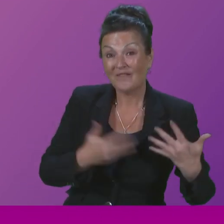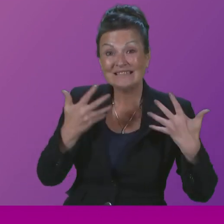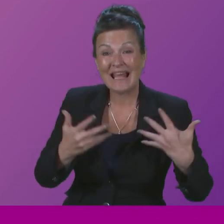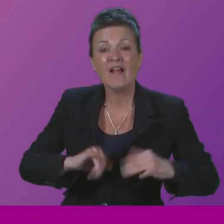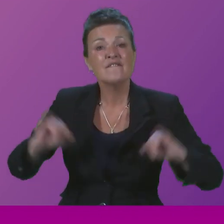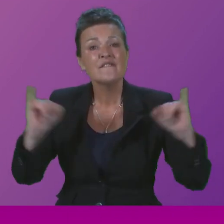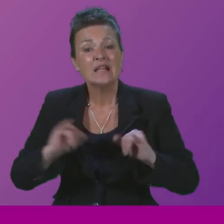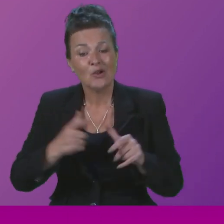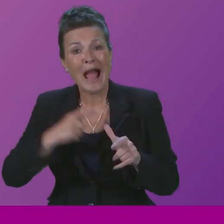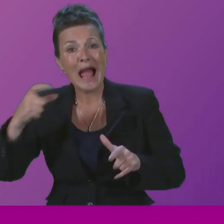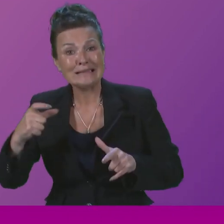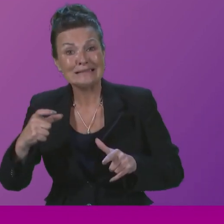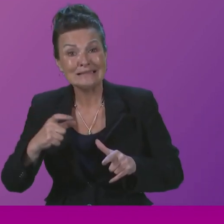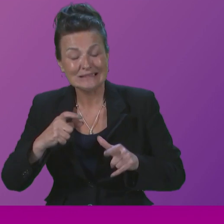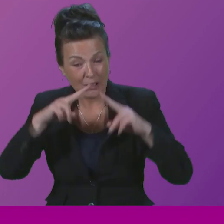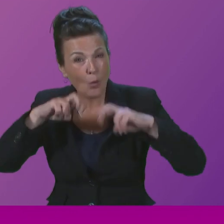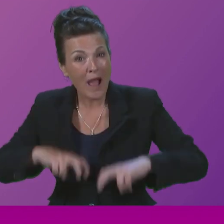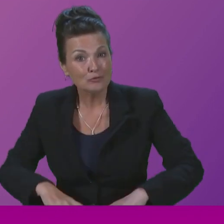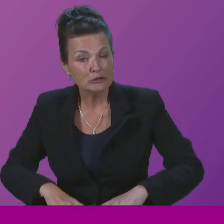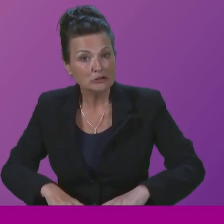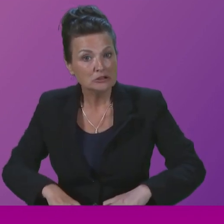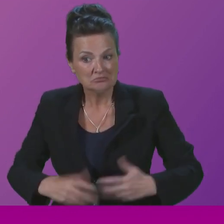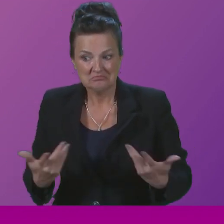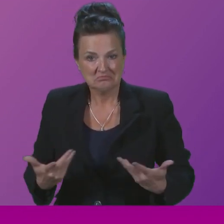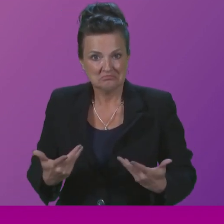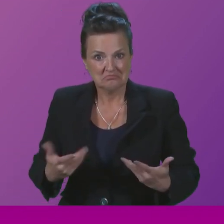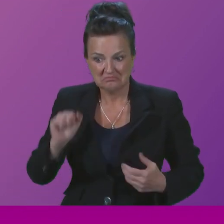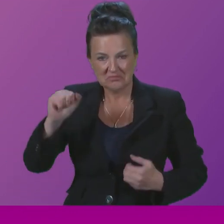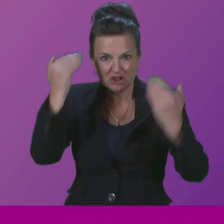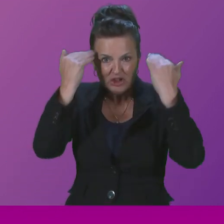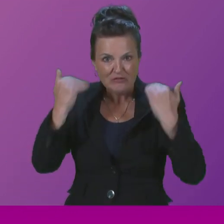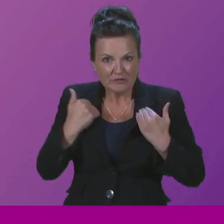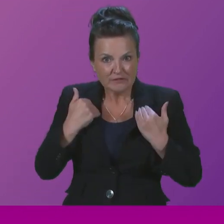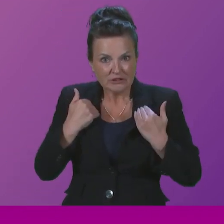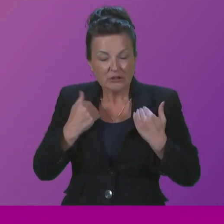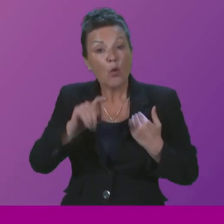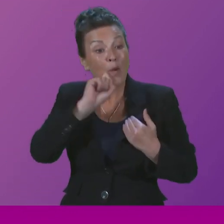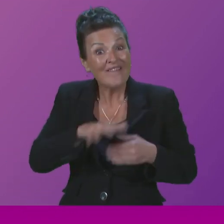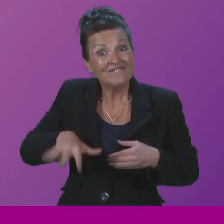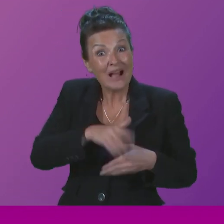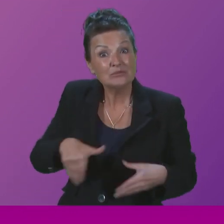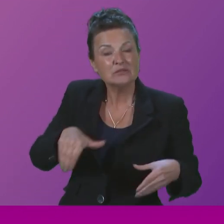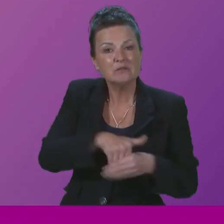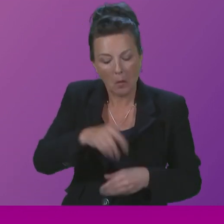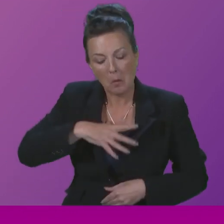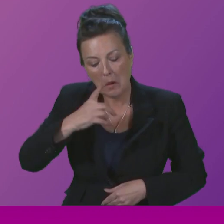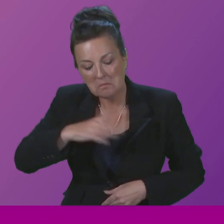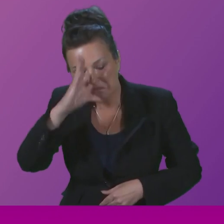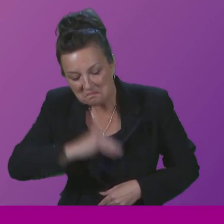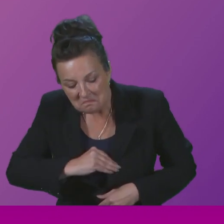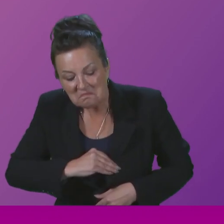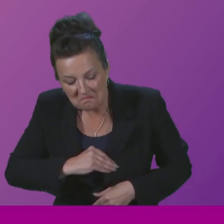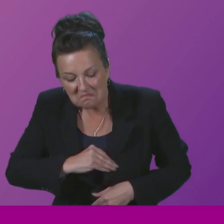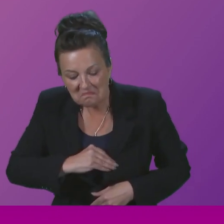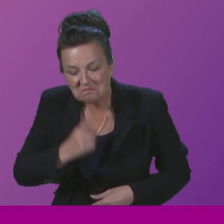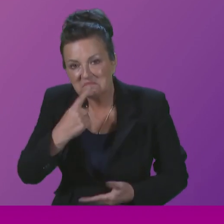recommendations to improve practice, but when families were involved, sheriffs were three times more likely to make findings based on lessons learned from their